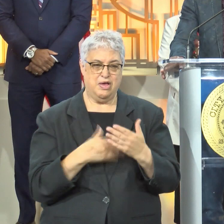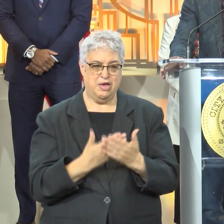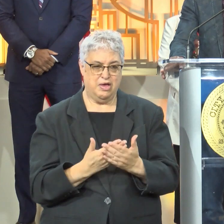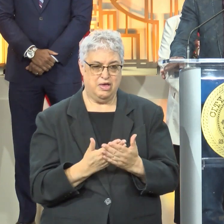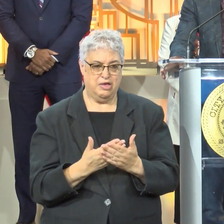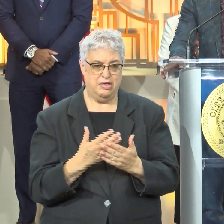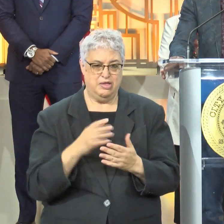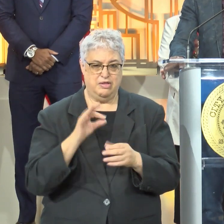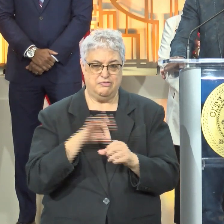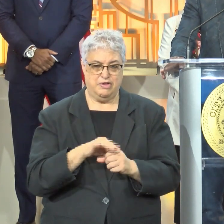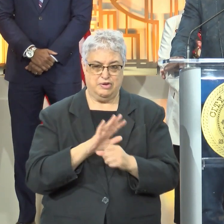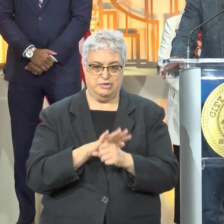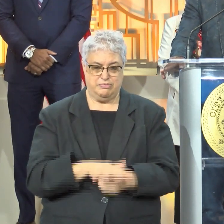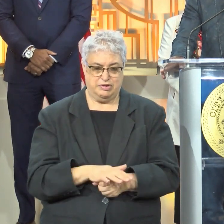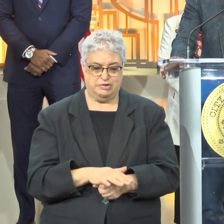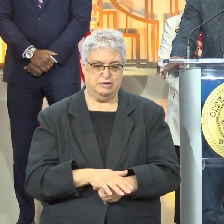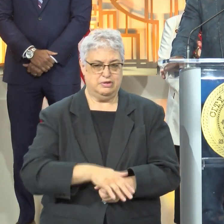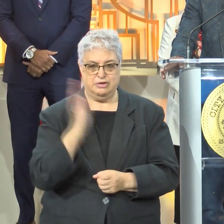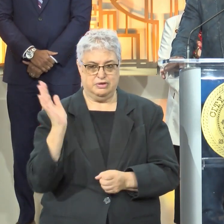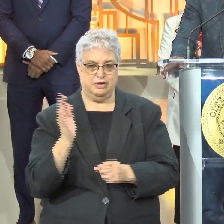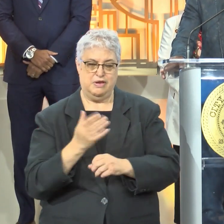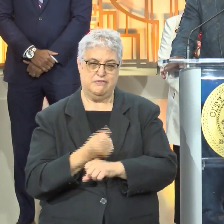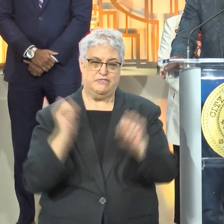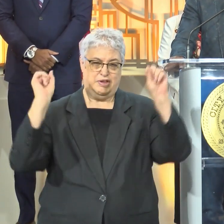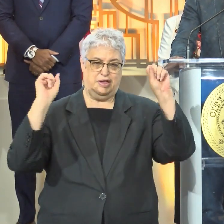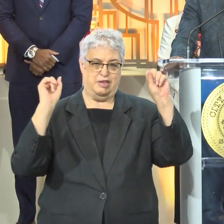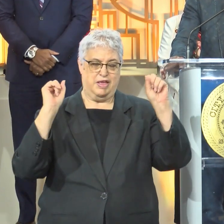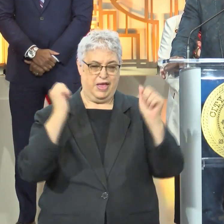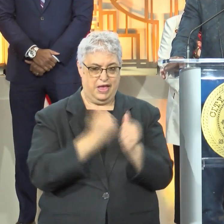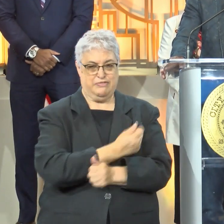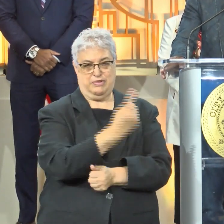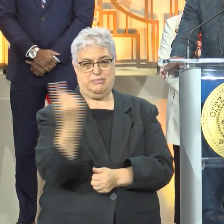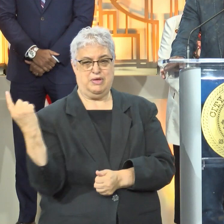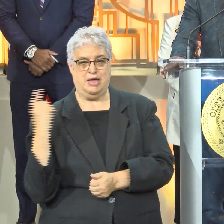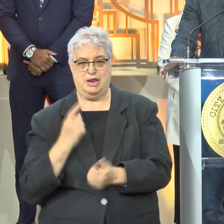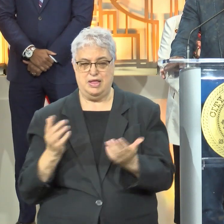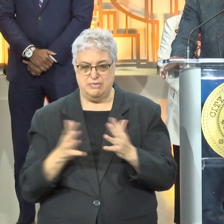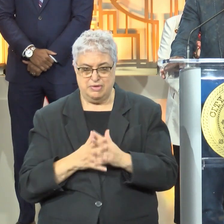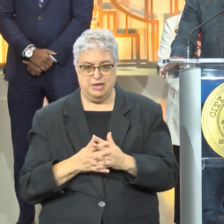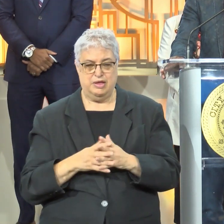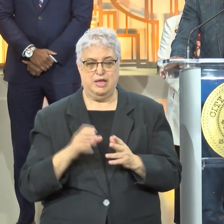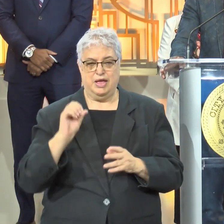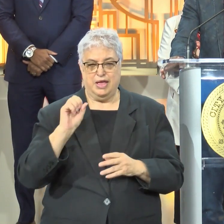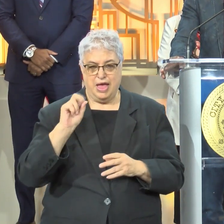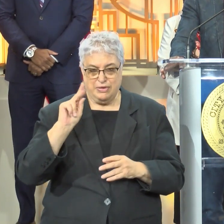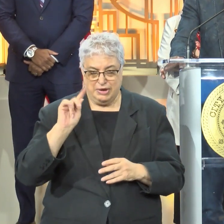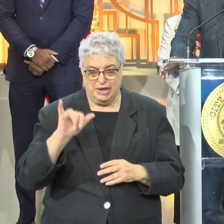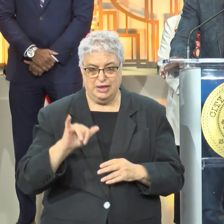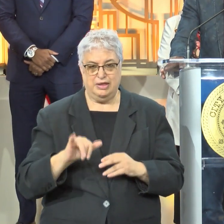forms of voter suppression and reminding every citizen in America, in this county, in this state, this city,